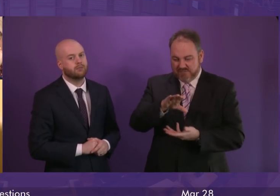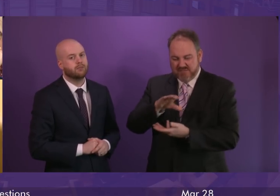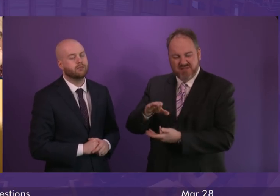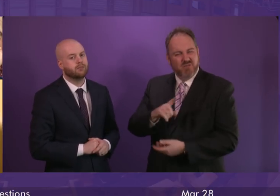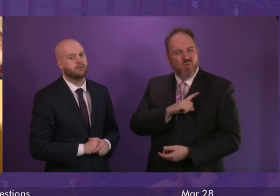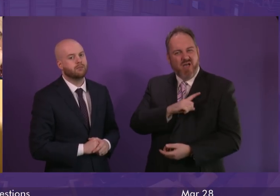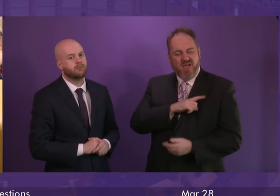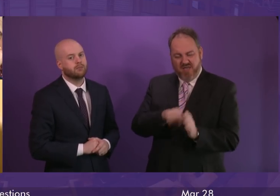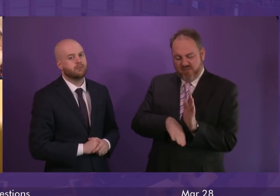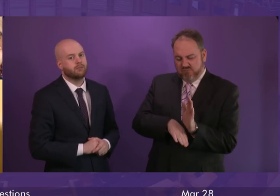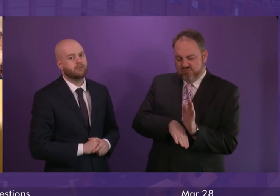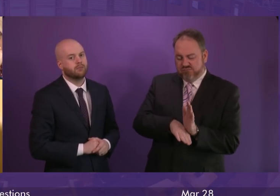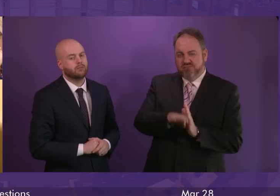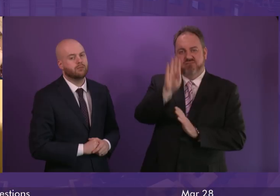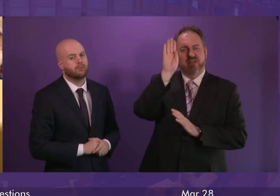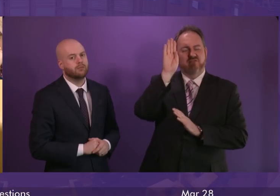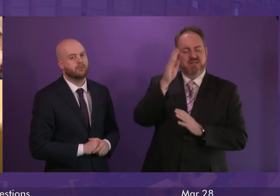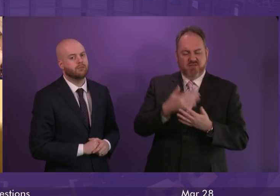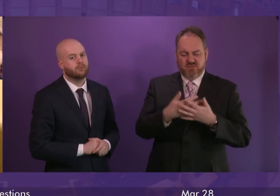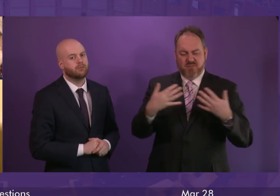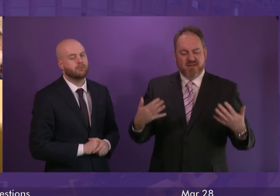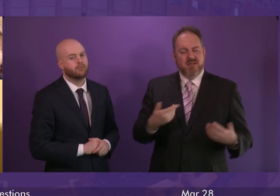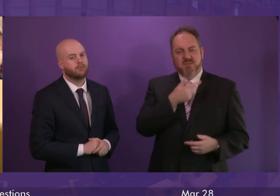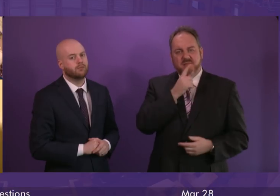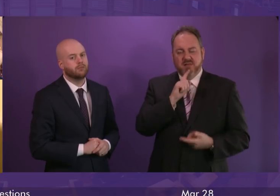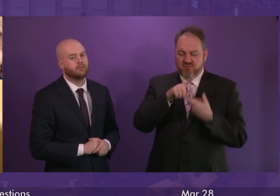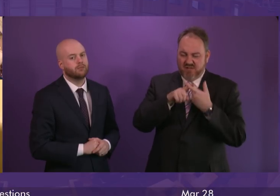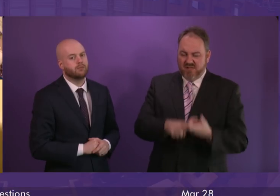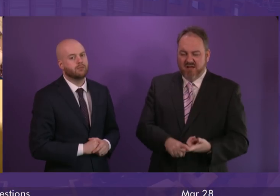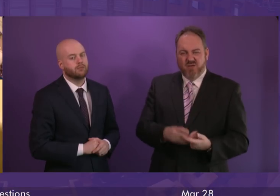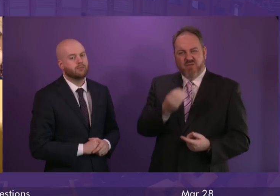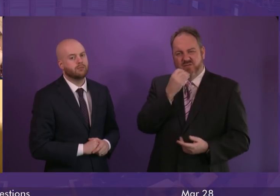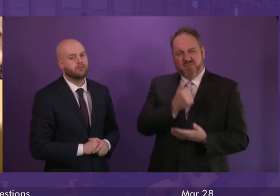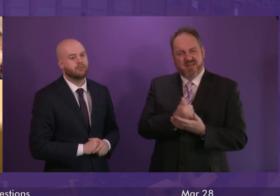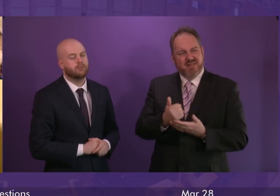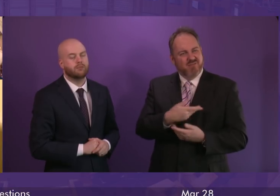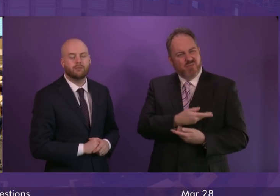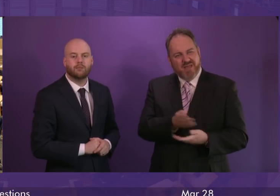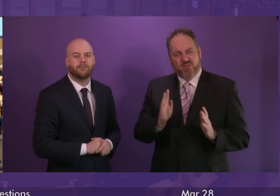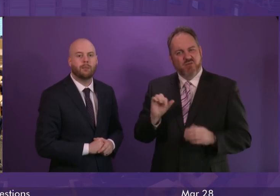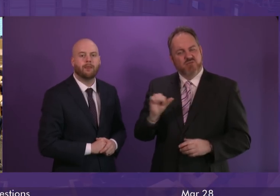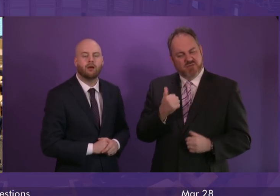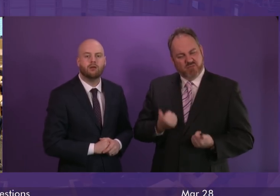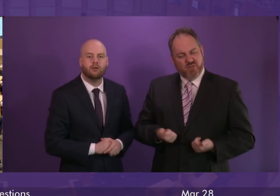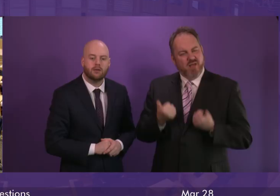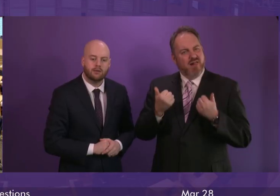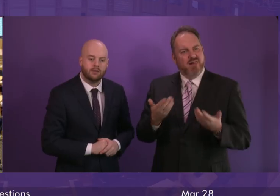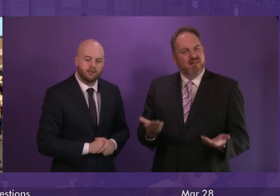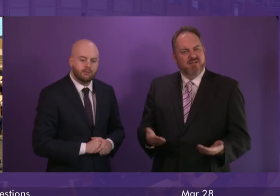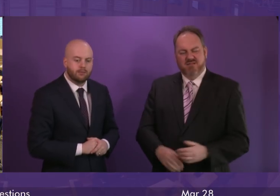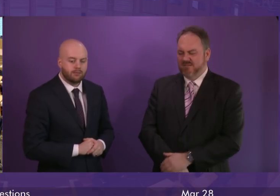seeing such an increase and what can be done to stop the rise in food bank use in an area where everyone should be thriving? First Minister.